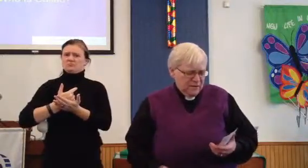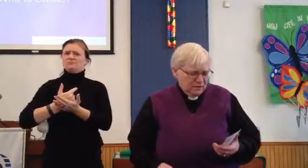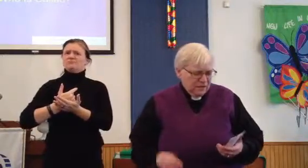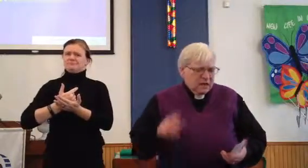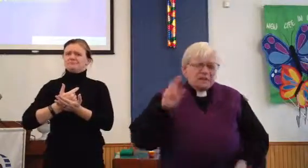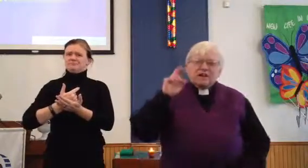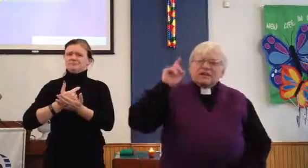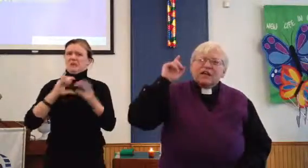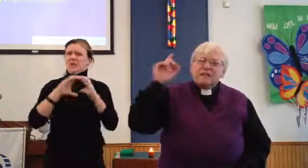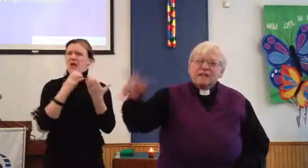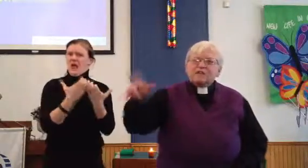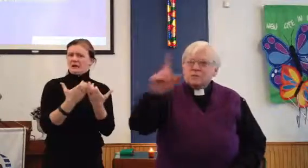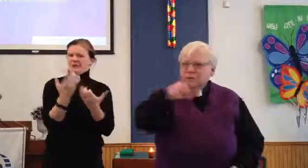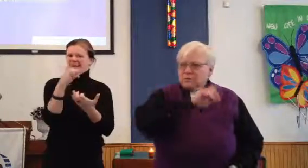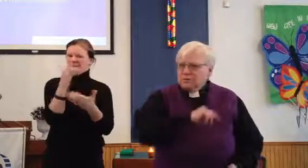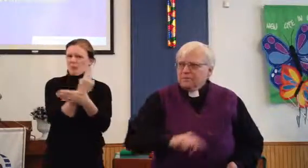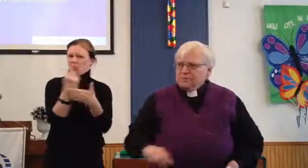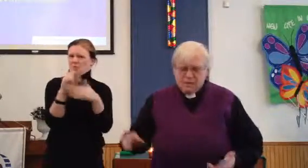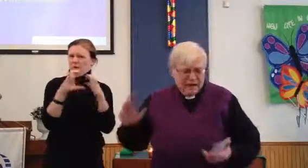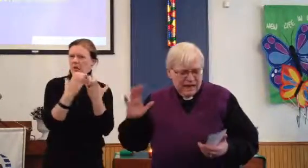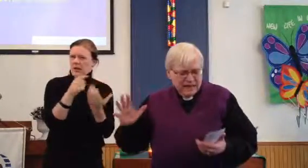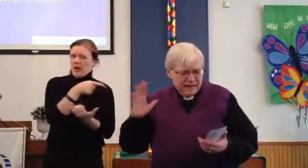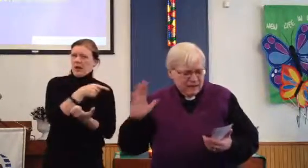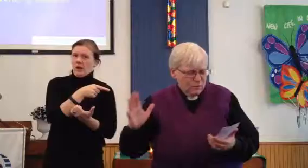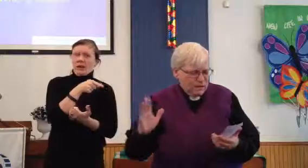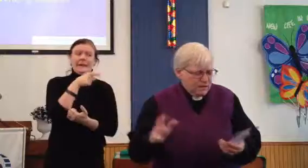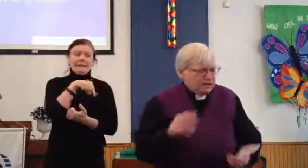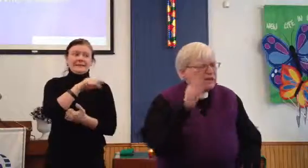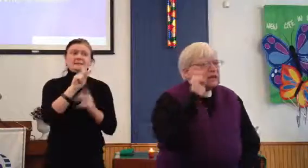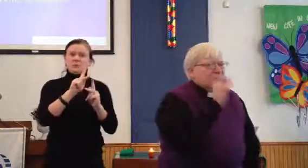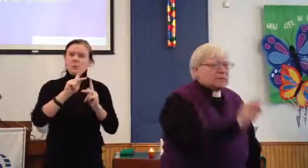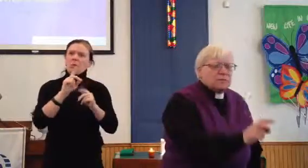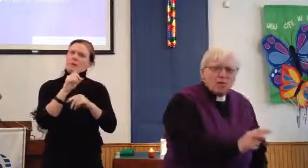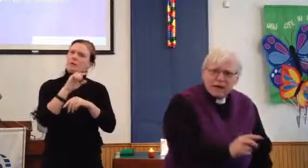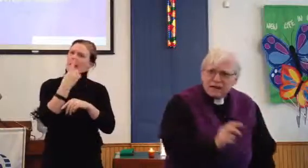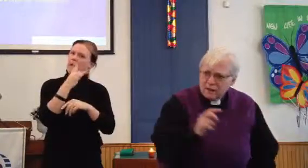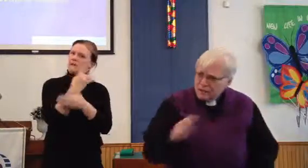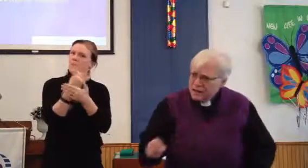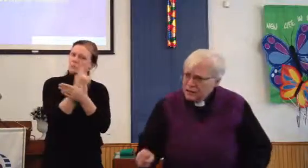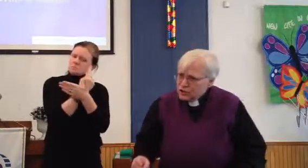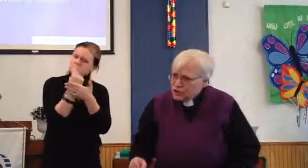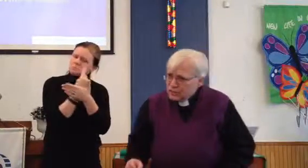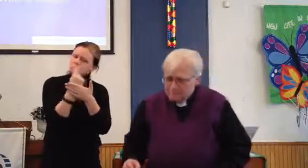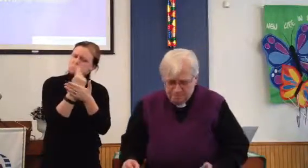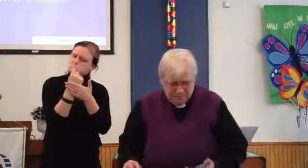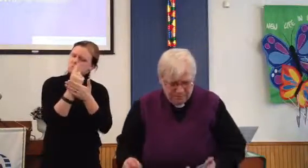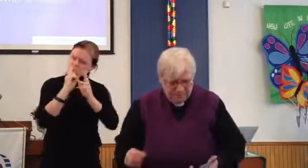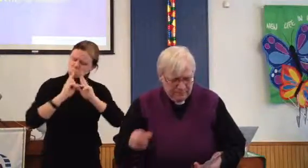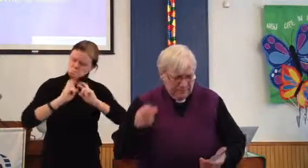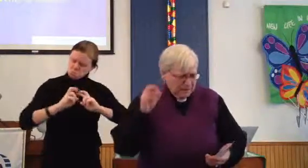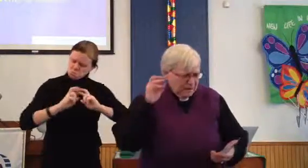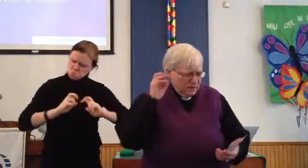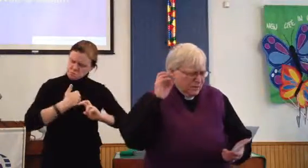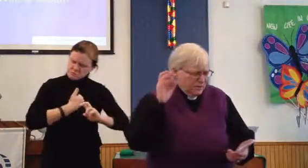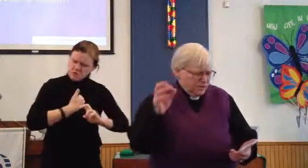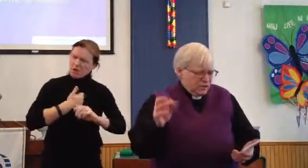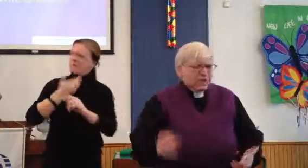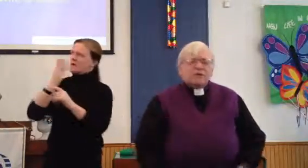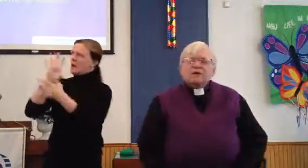matters. Because these people spent 18 weeks exploring their relationship with the sacred,